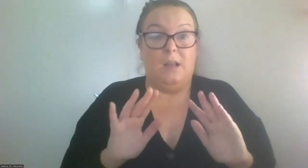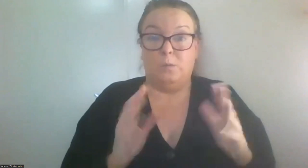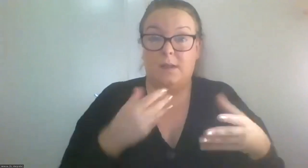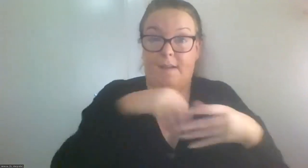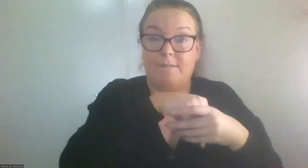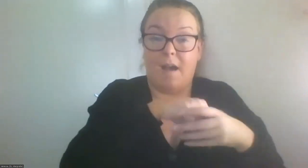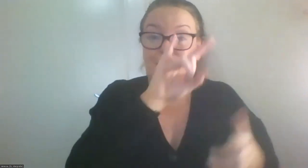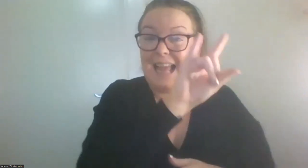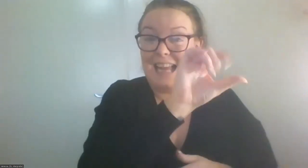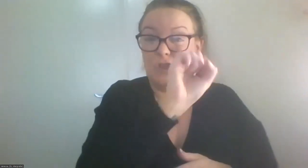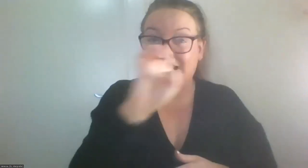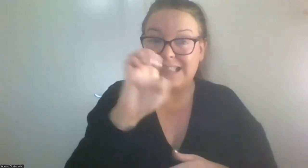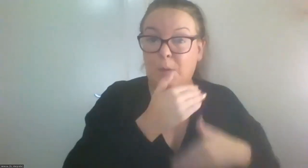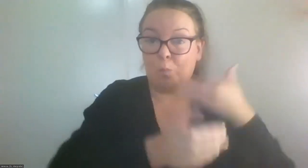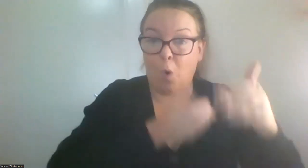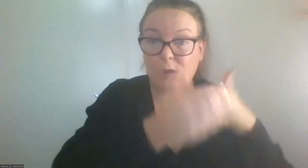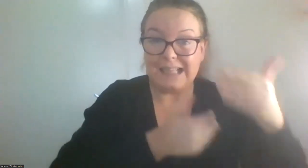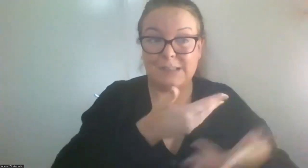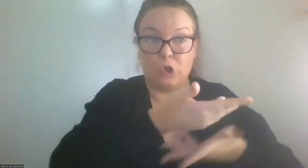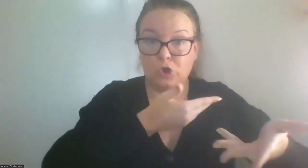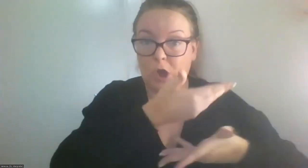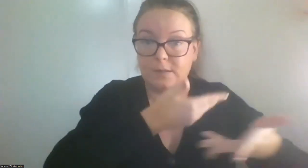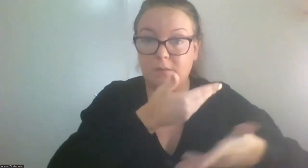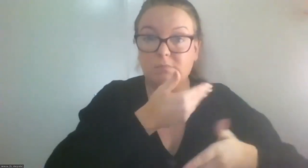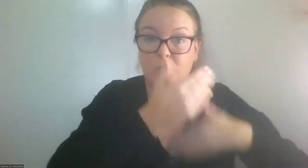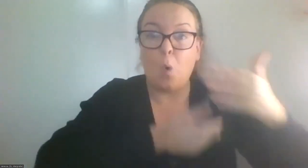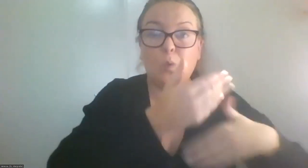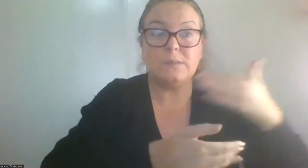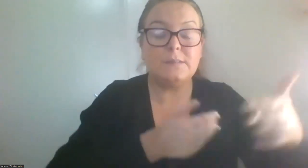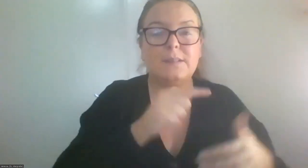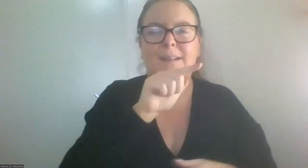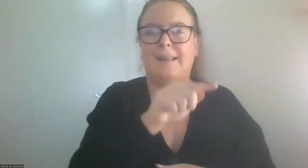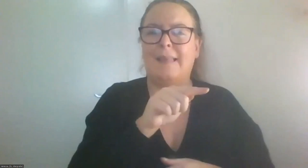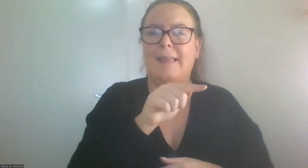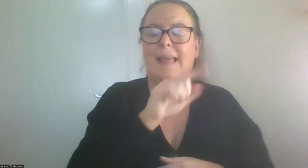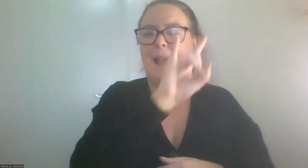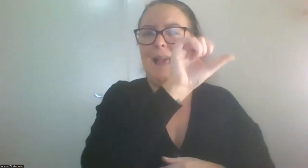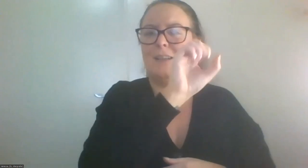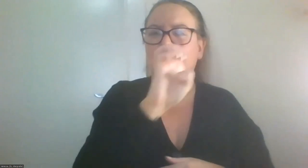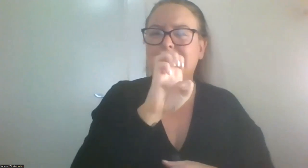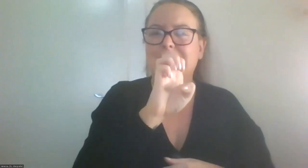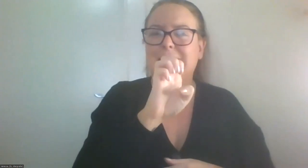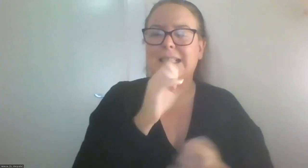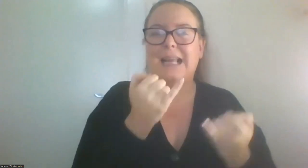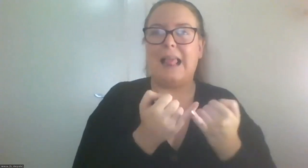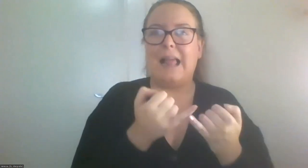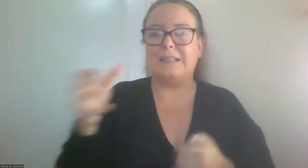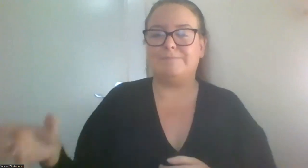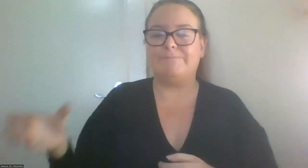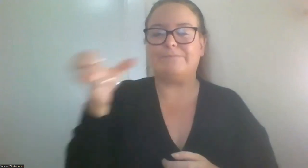HSE in which they mainly appear to be cosmetic processes.